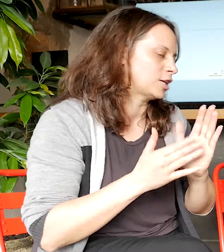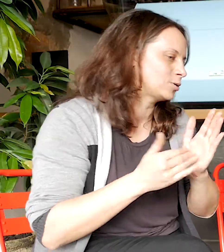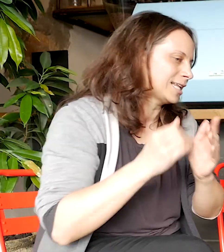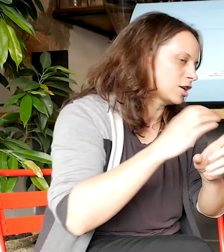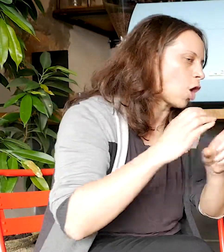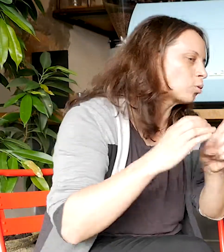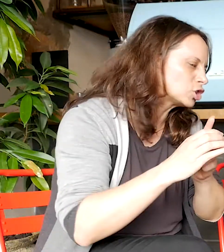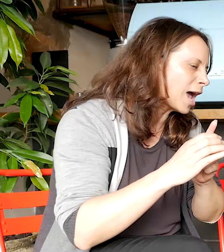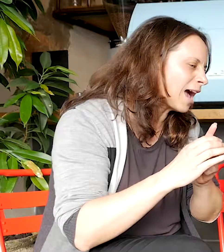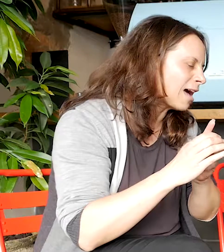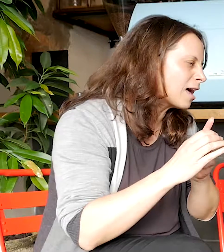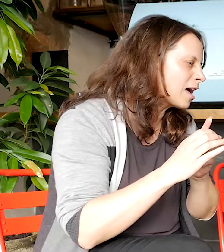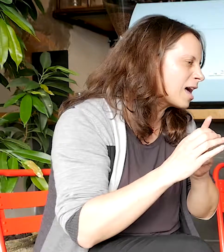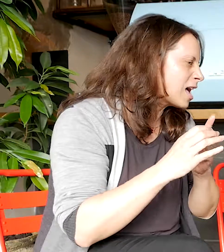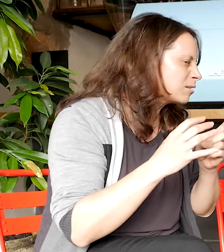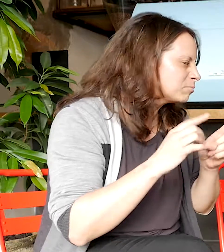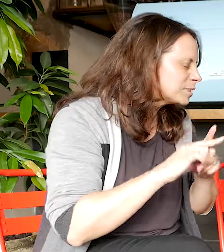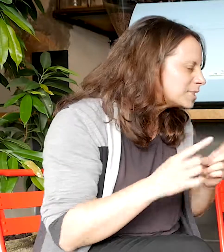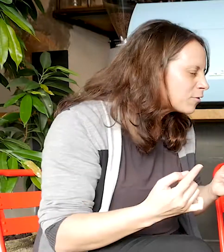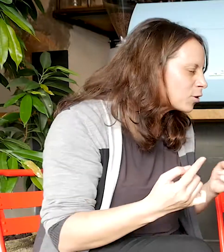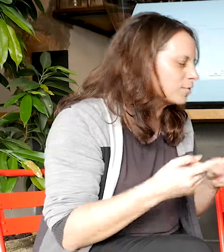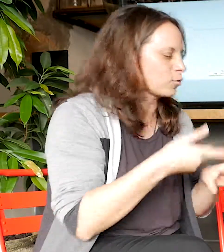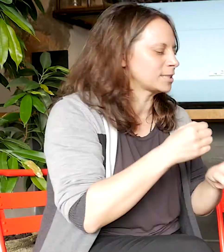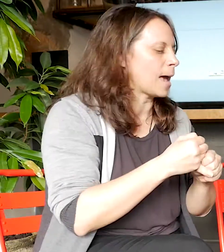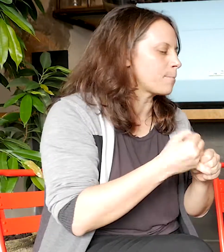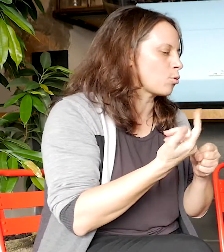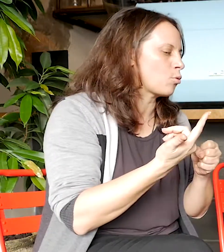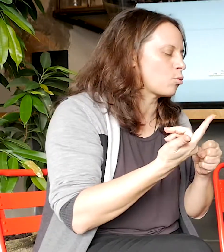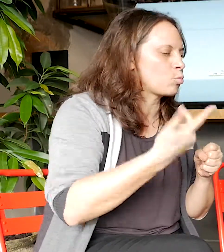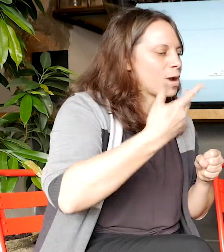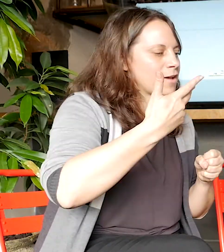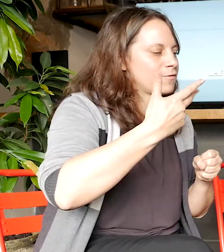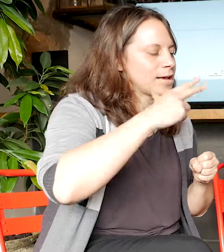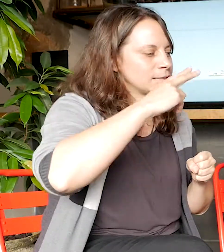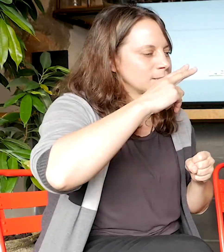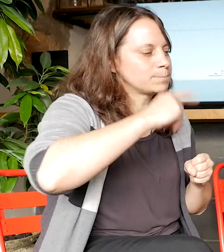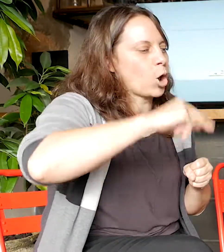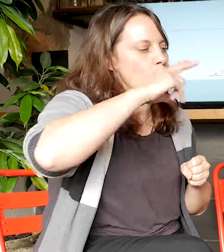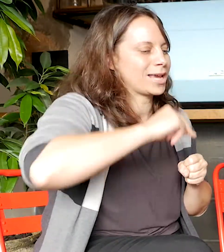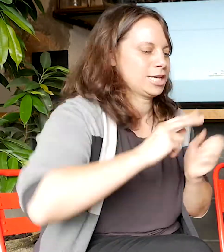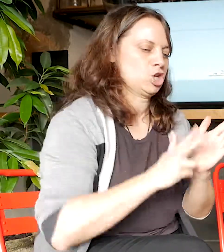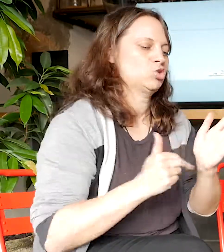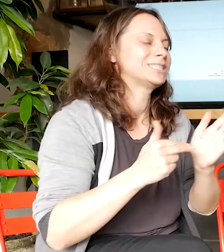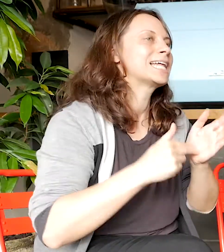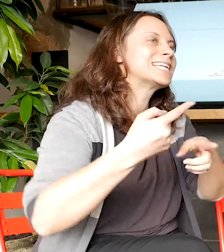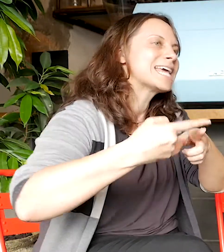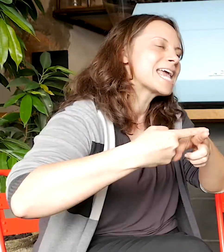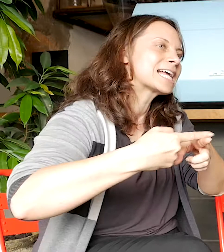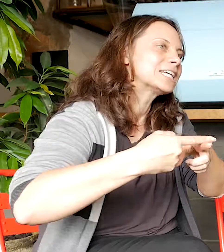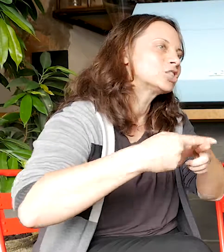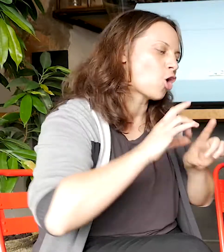spoken New Zealand English and Australian English, for example.